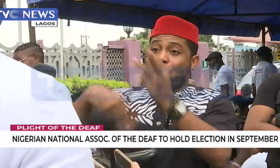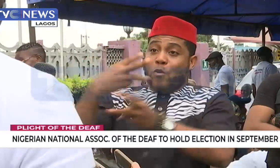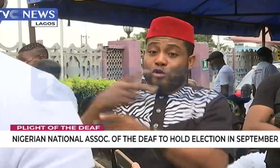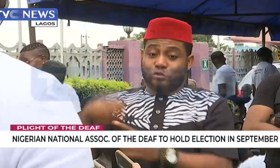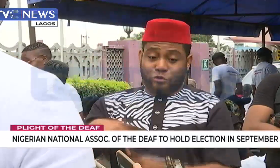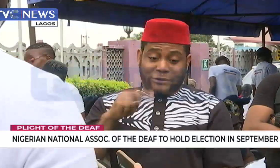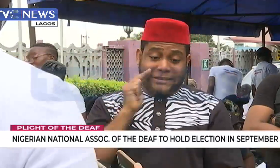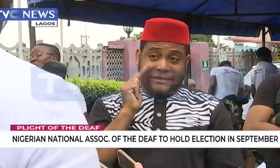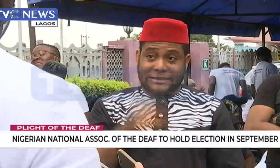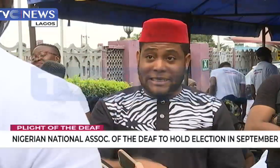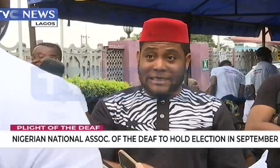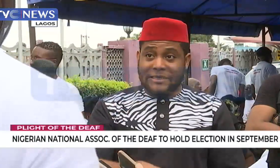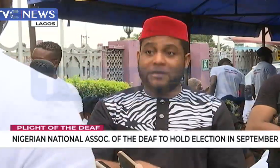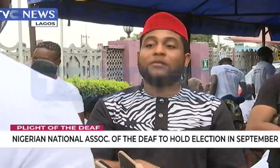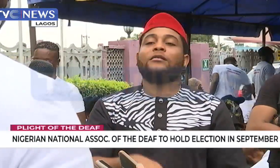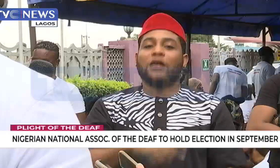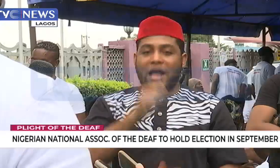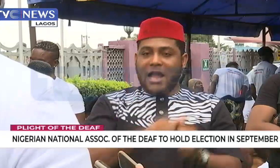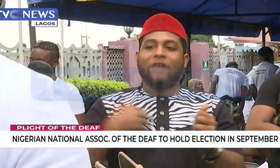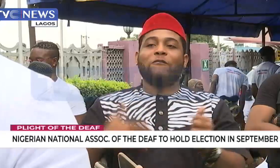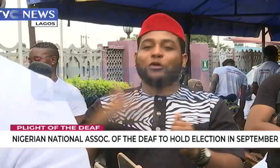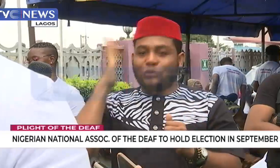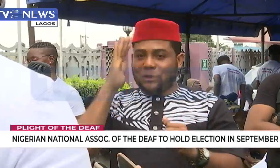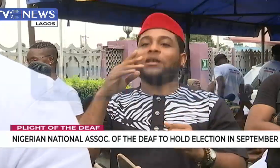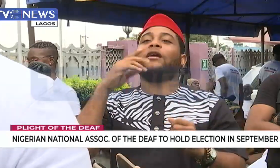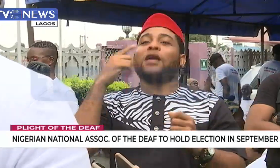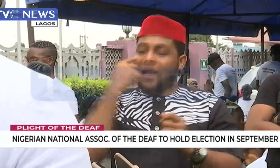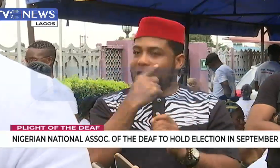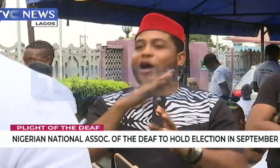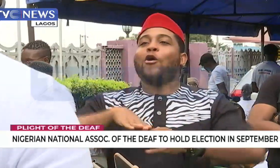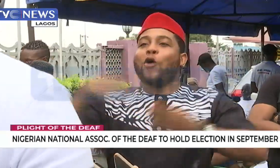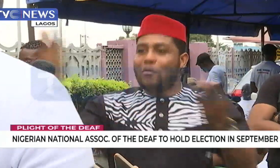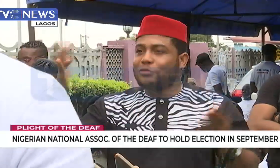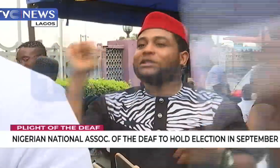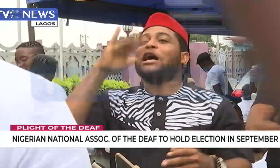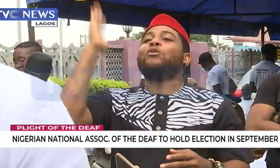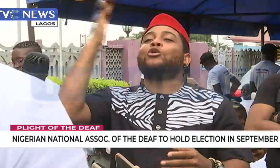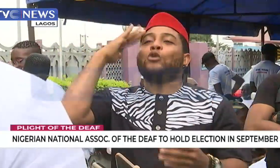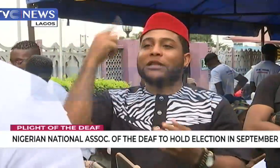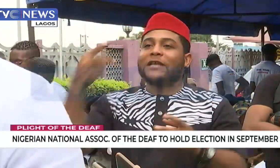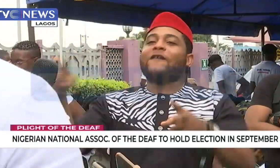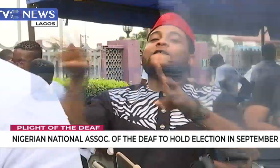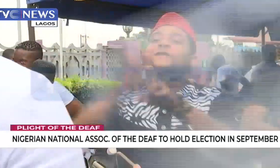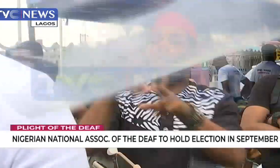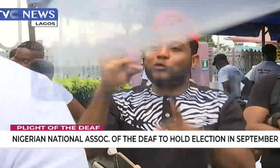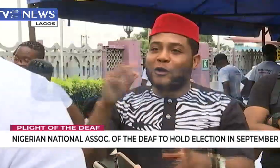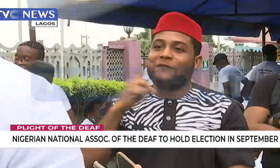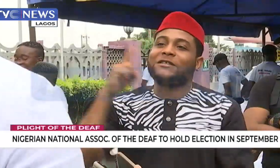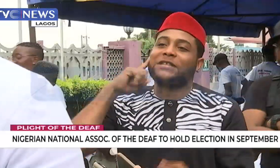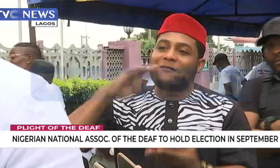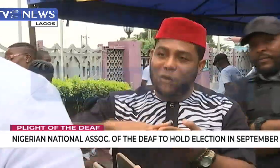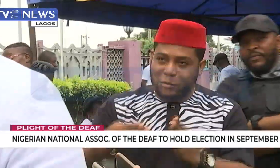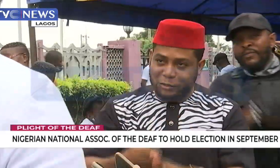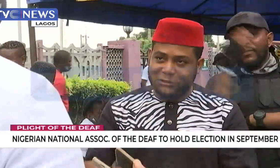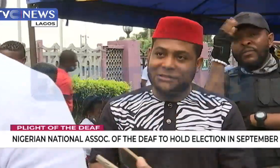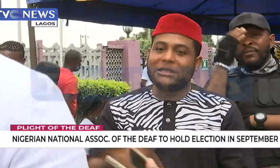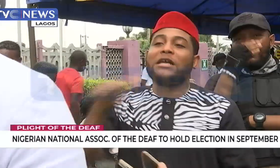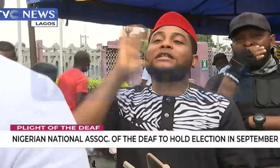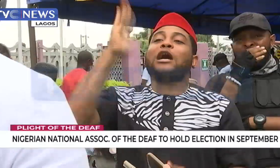When we bring the world down to Nigeria, everybody, the eyes will open and they will know that they will know the value of the deaf